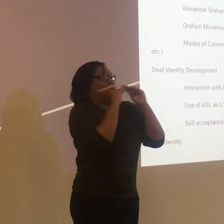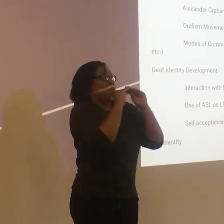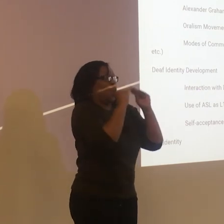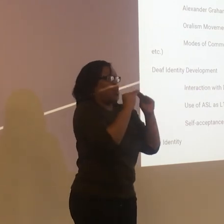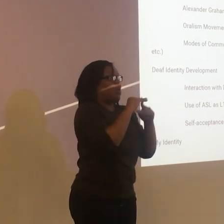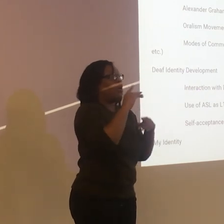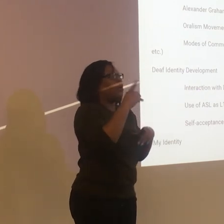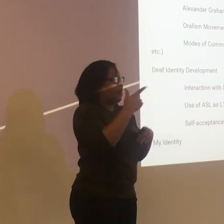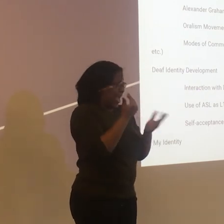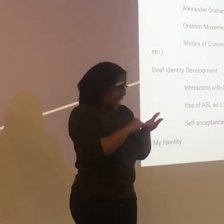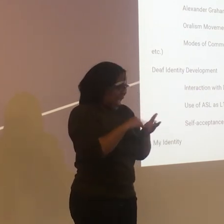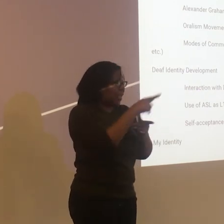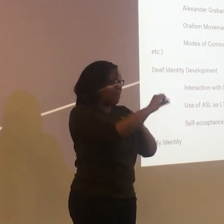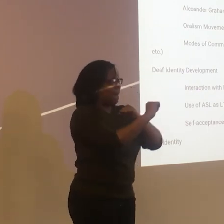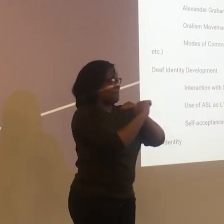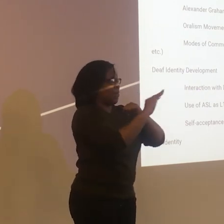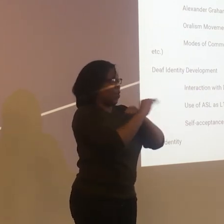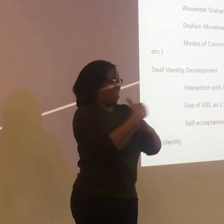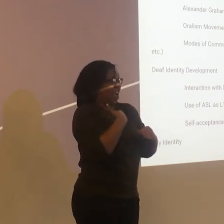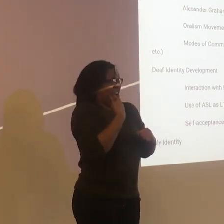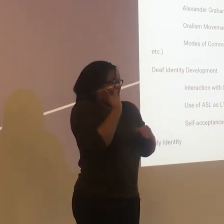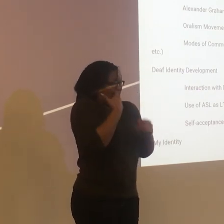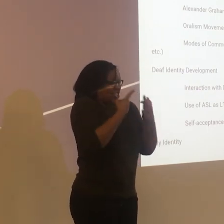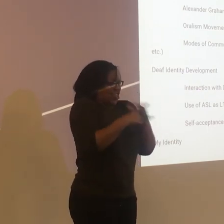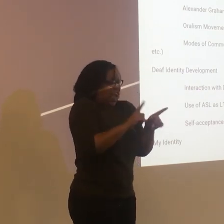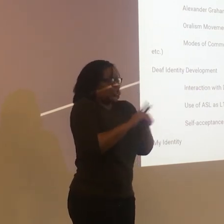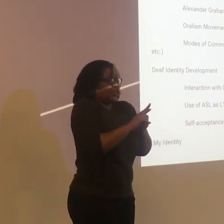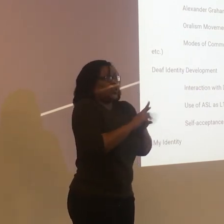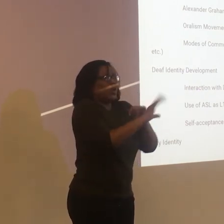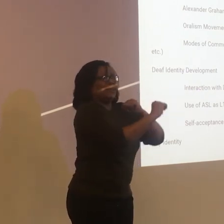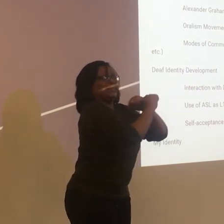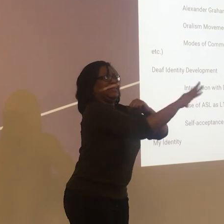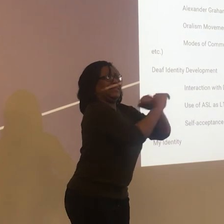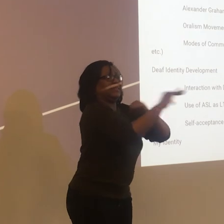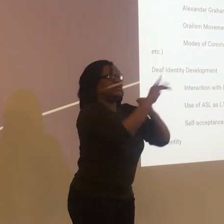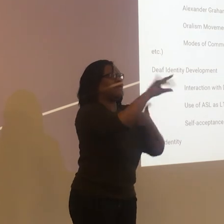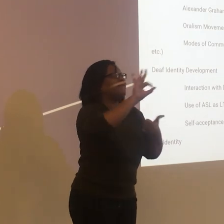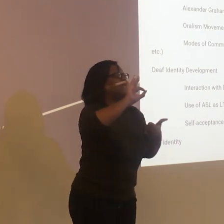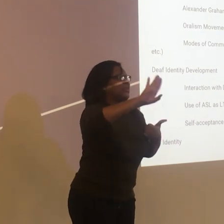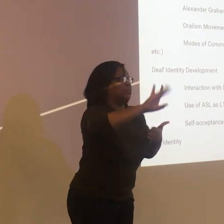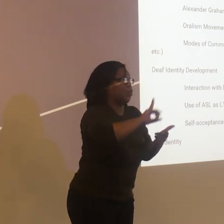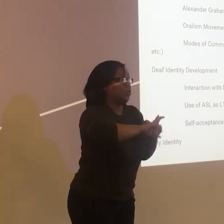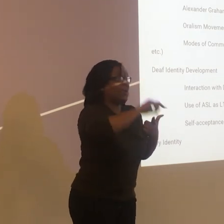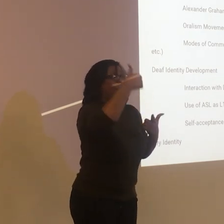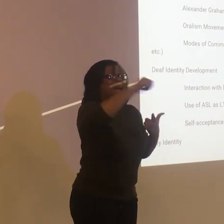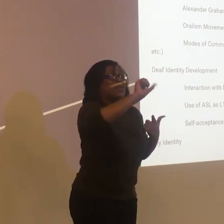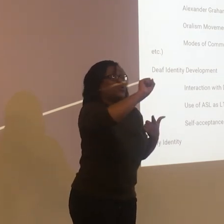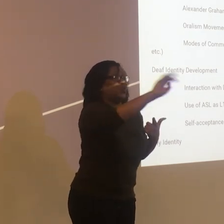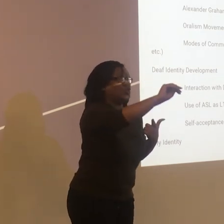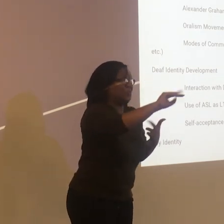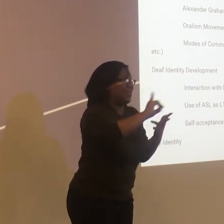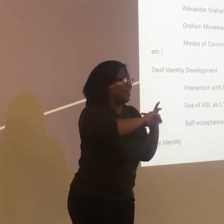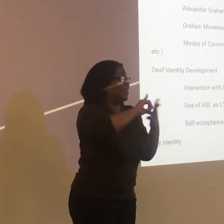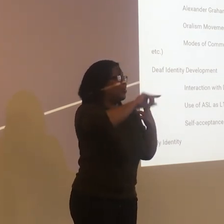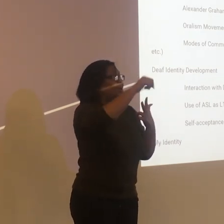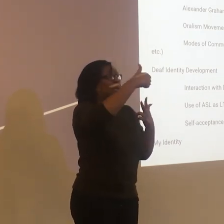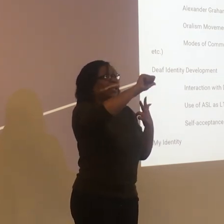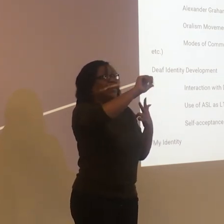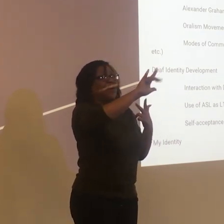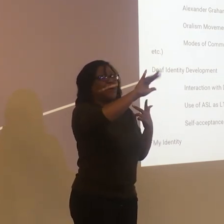with a couple of other theaters. And again, the promotions for that is usually done on Facebook or any type of